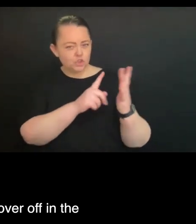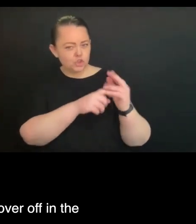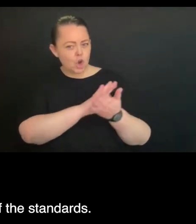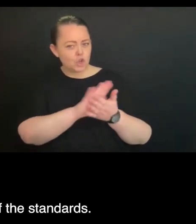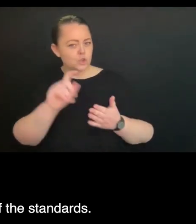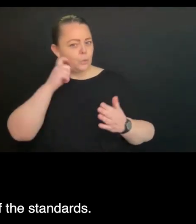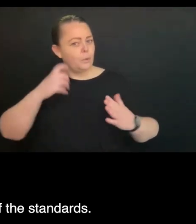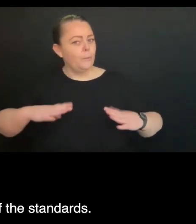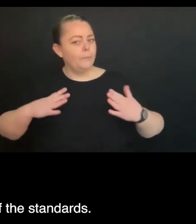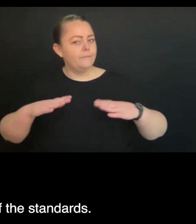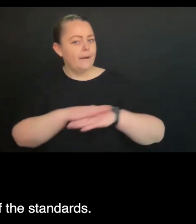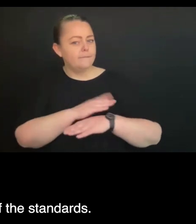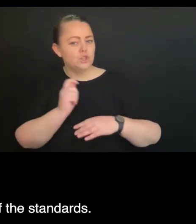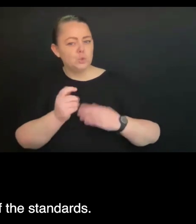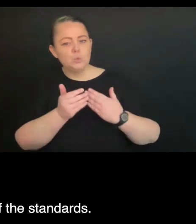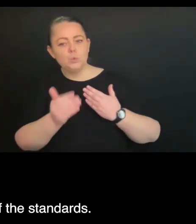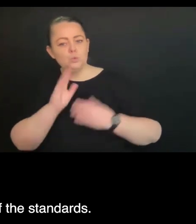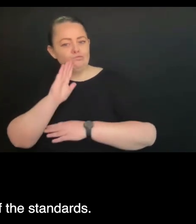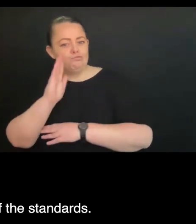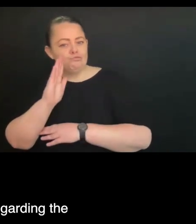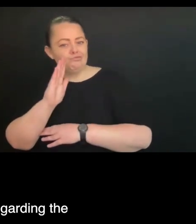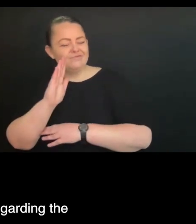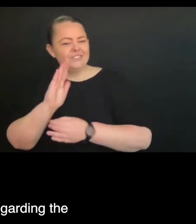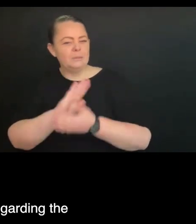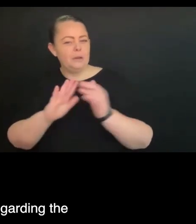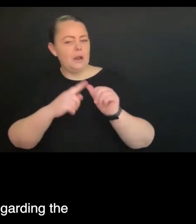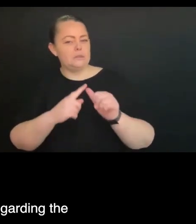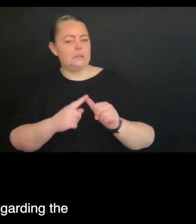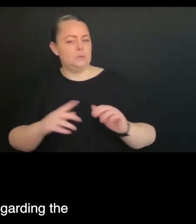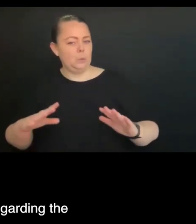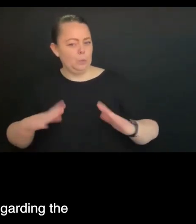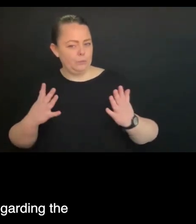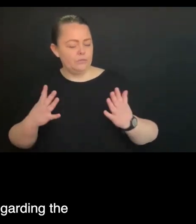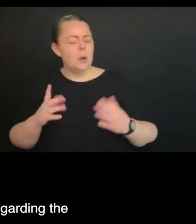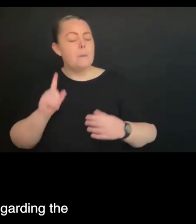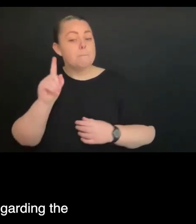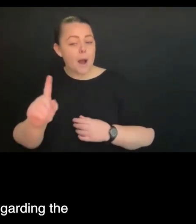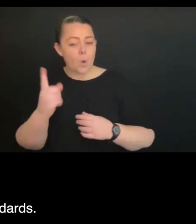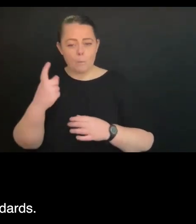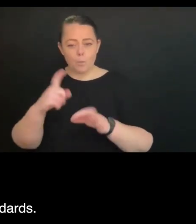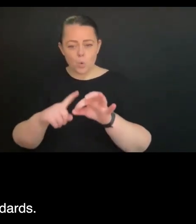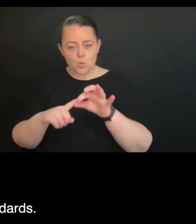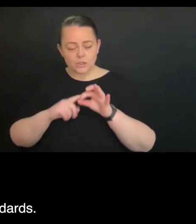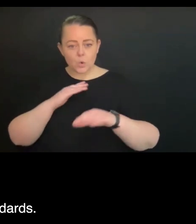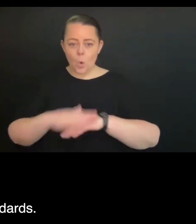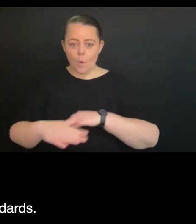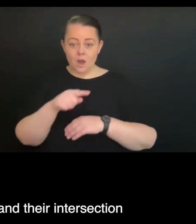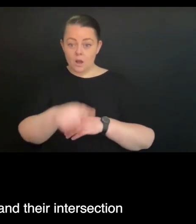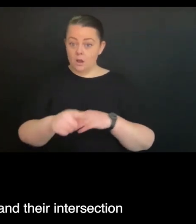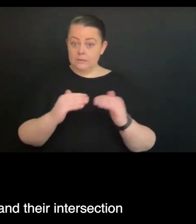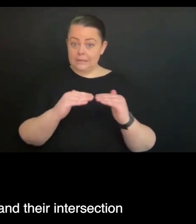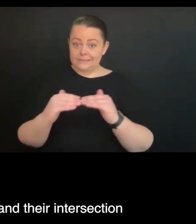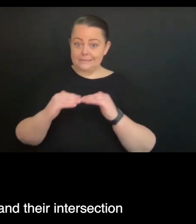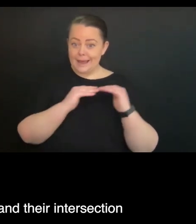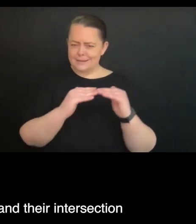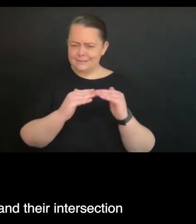the next session around the detail of the standards. One final question though, regarding the applicability of the standards. So we've